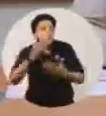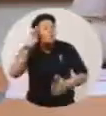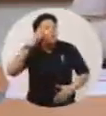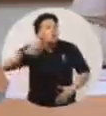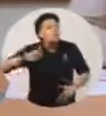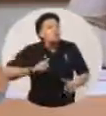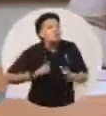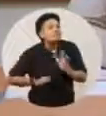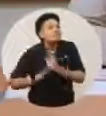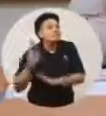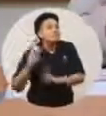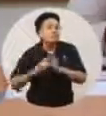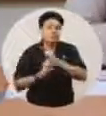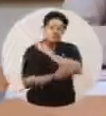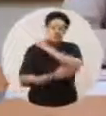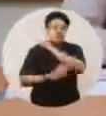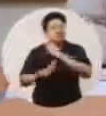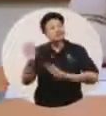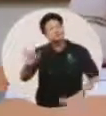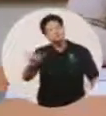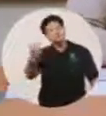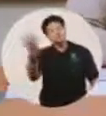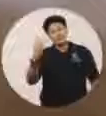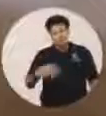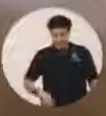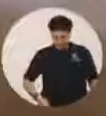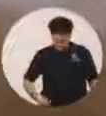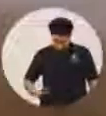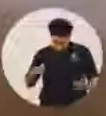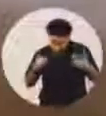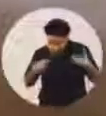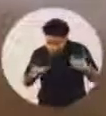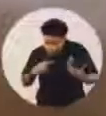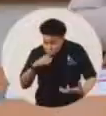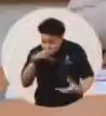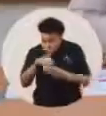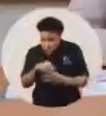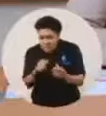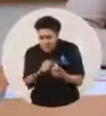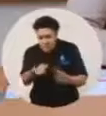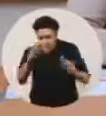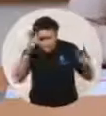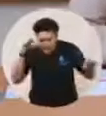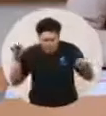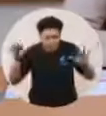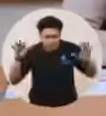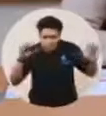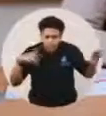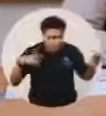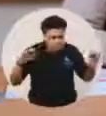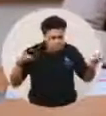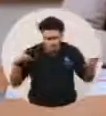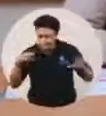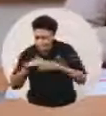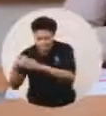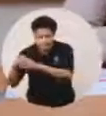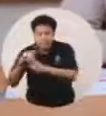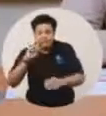for their own development and national development too. Having youth participate within the decision-making process is the first